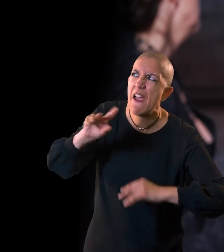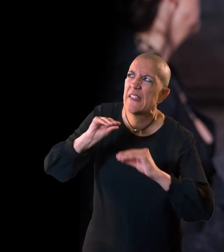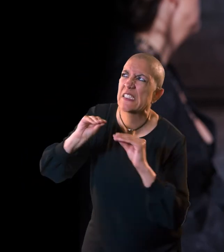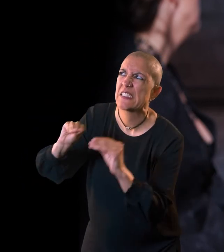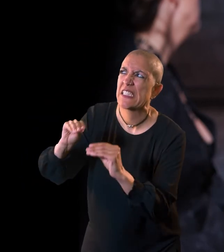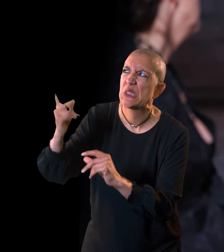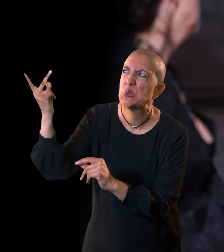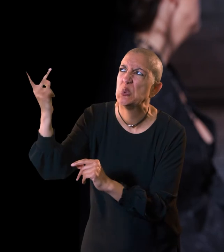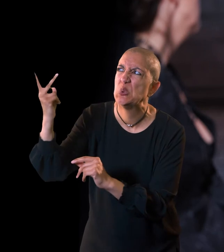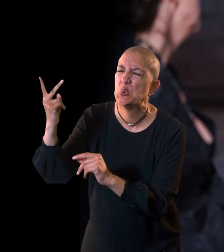Margaret teaches how